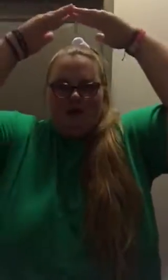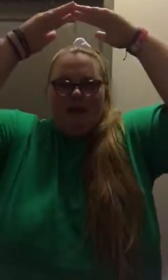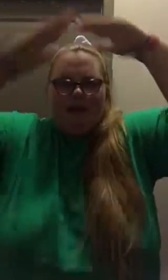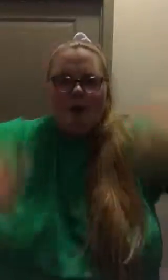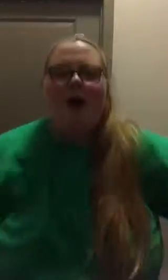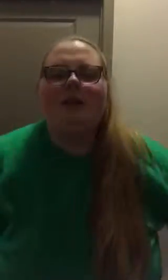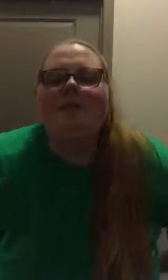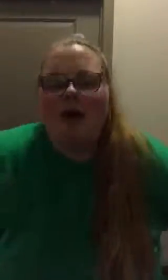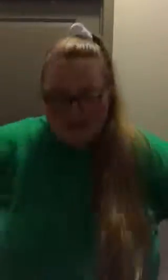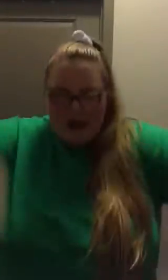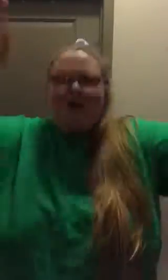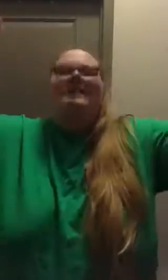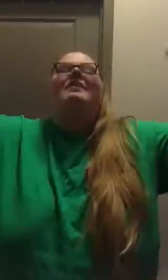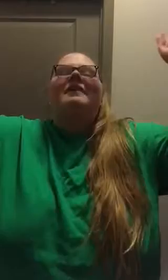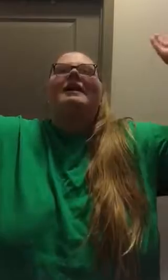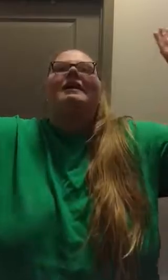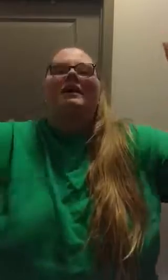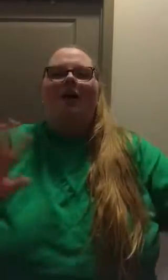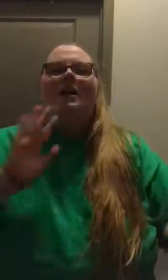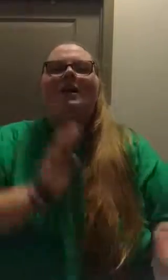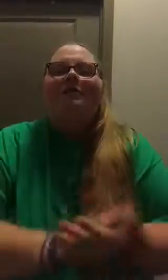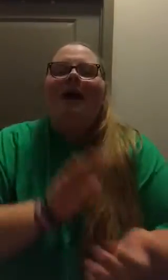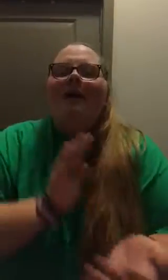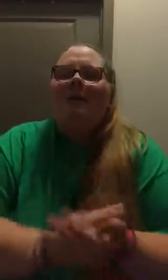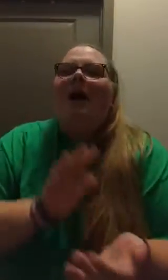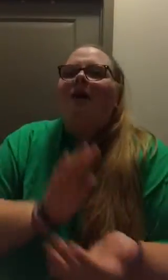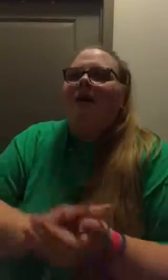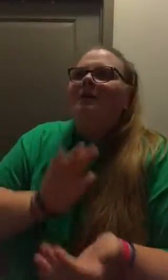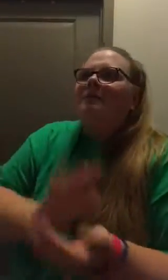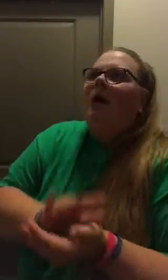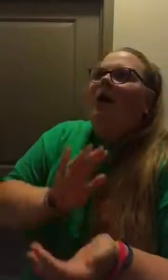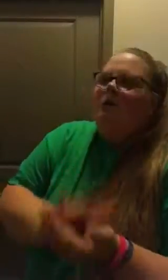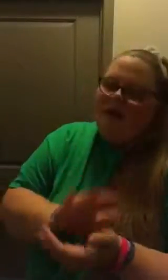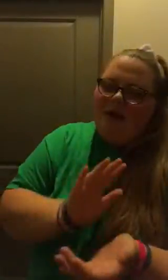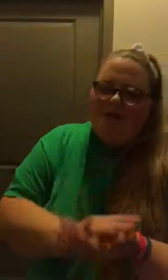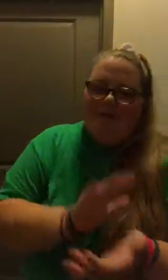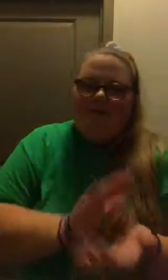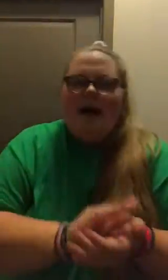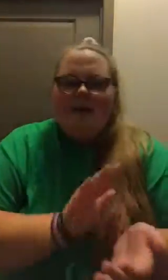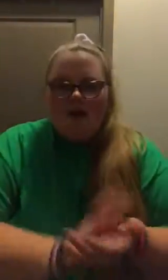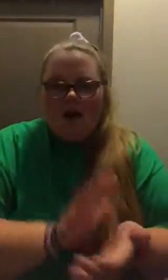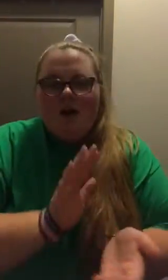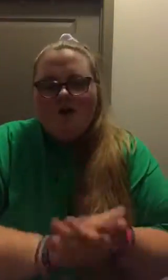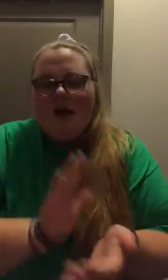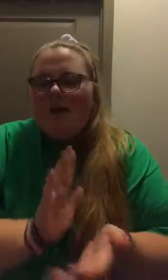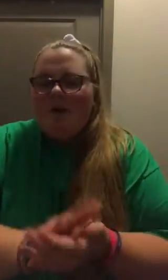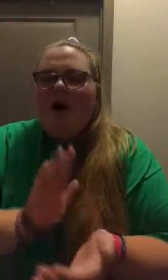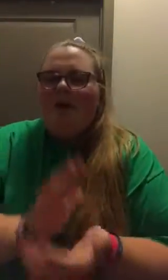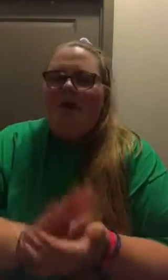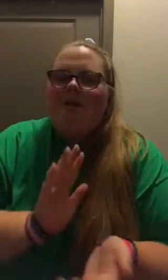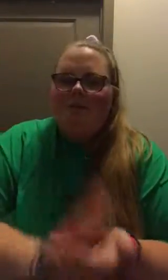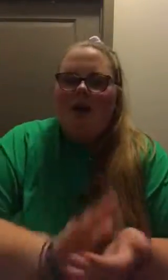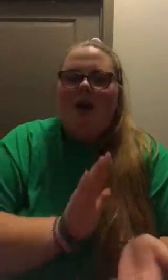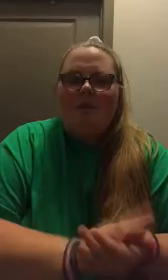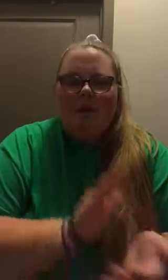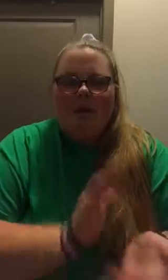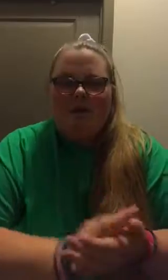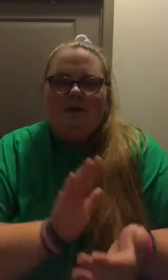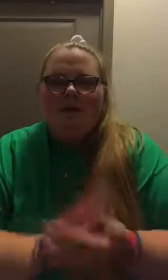tree, and the bog And the bog's down in the valley, y'all Rare bog, rattling bog, way down in the valley, y'all Rare bog, rattling bog, way down in the